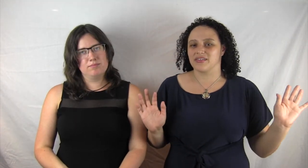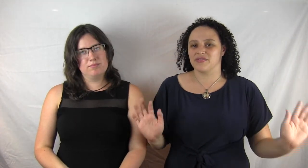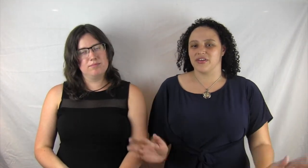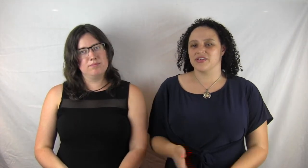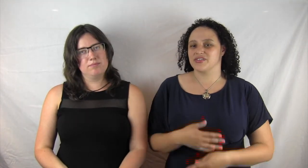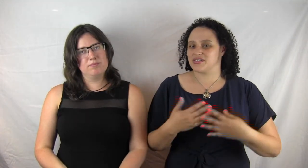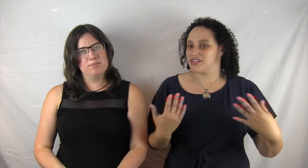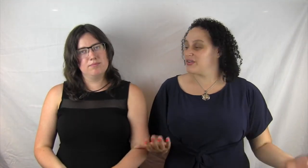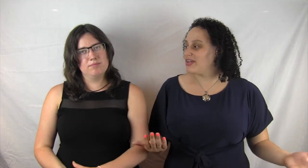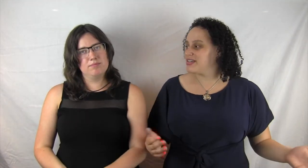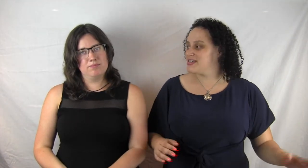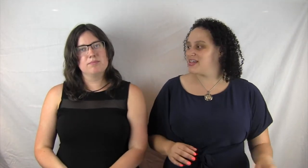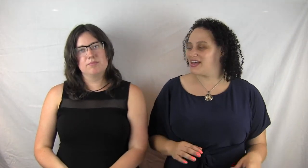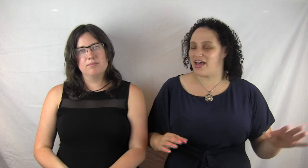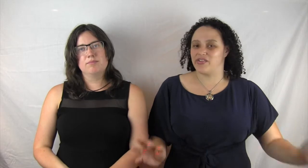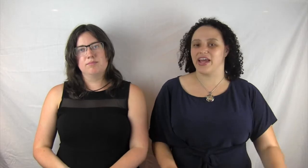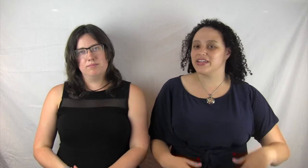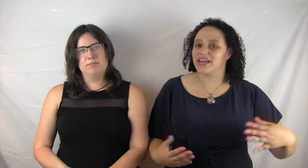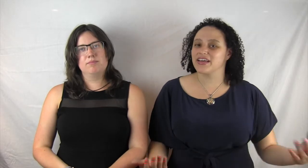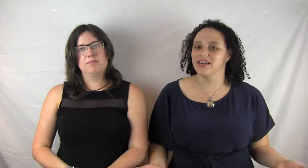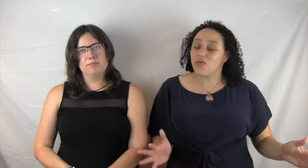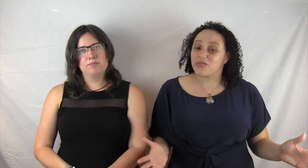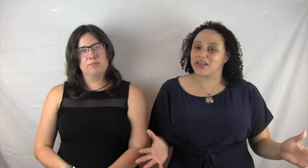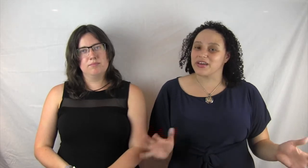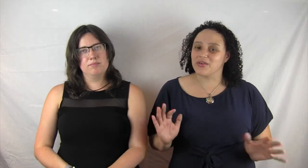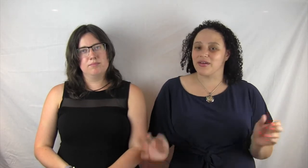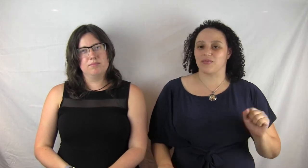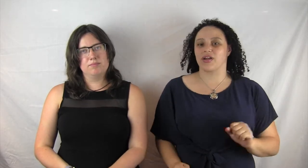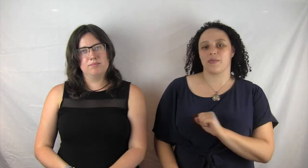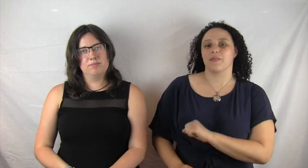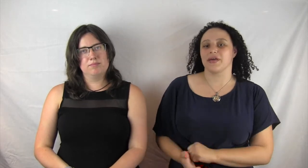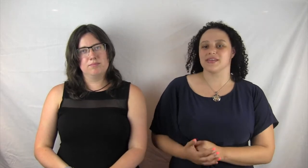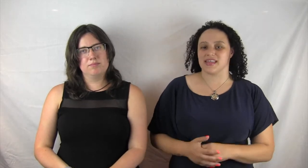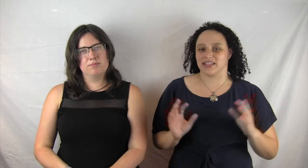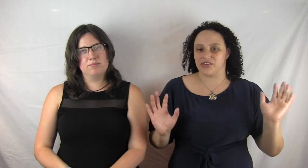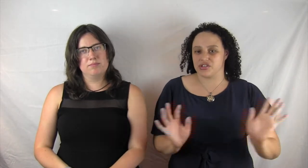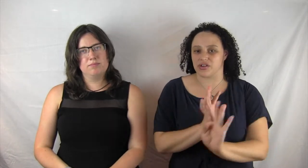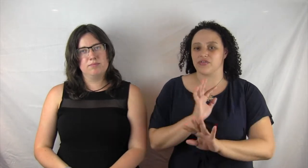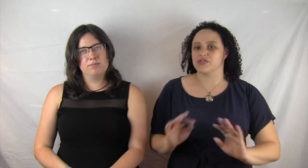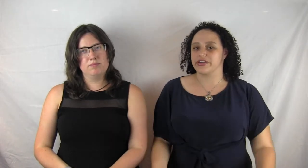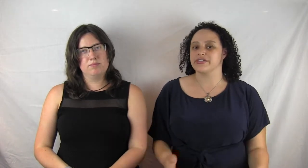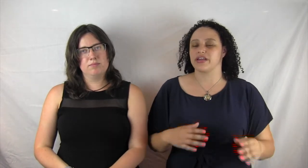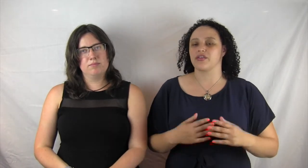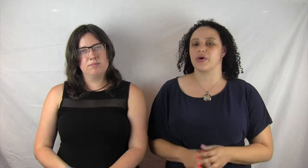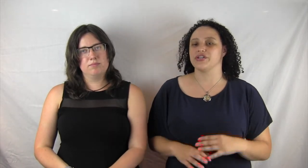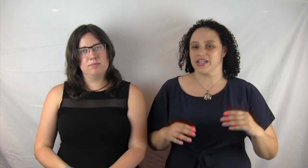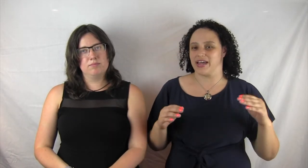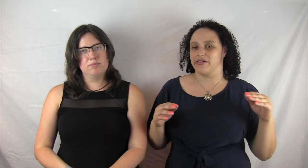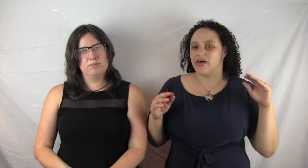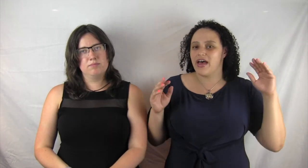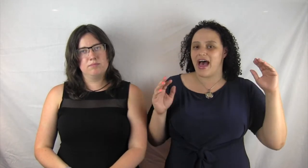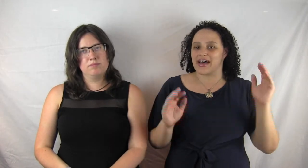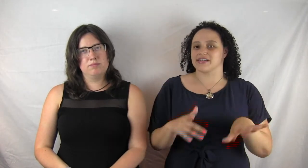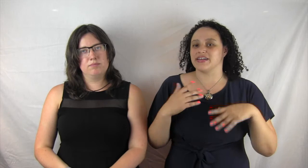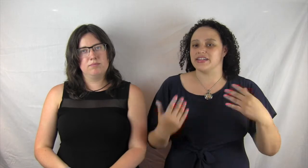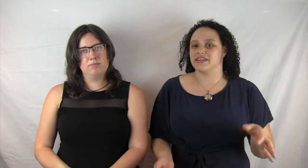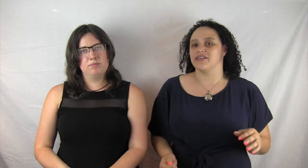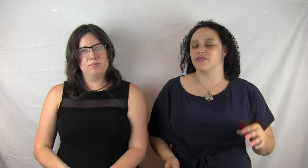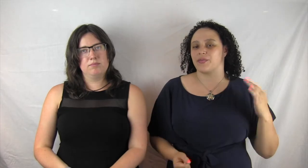finish the series and have an ending. Hopefully, and what I'm hoping is like, now she's got her first series out of the way, she kind of has an idea of